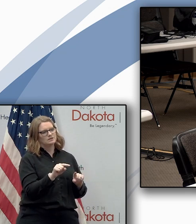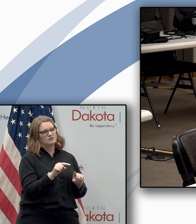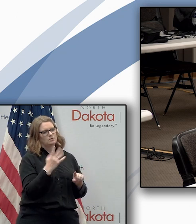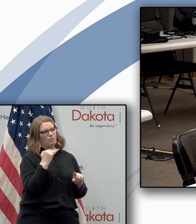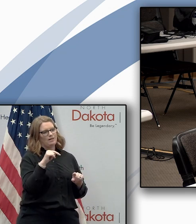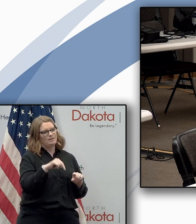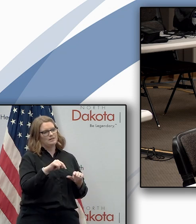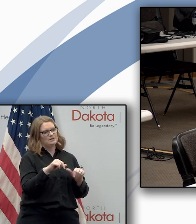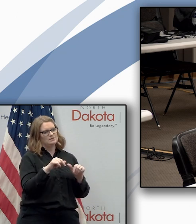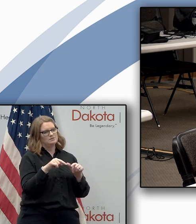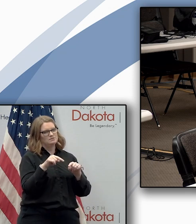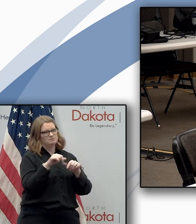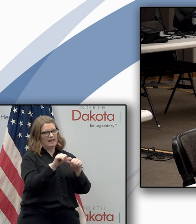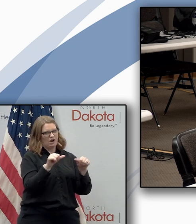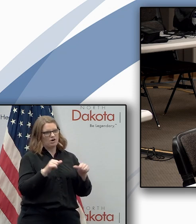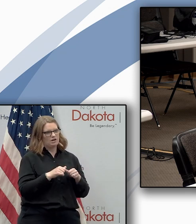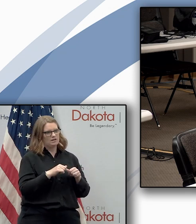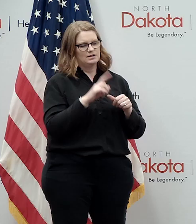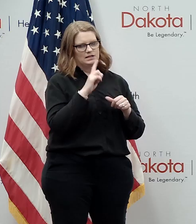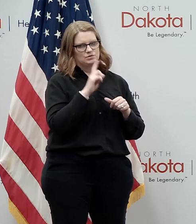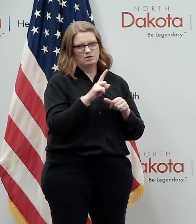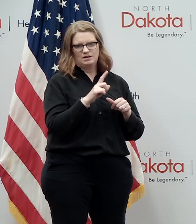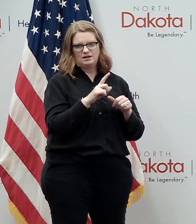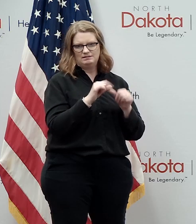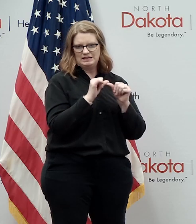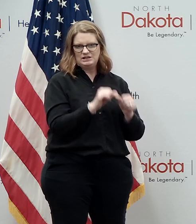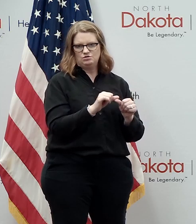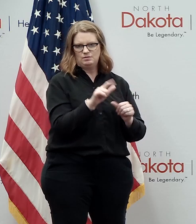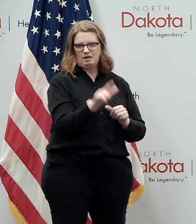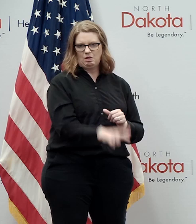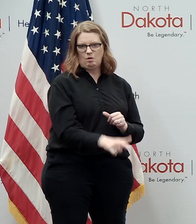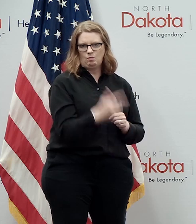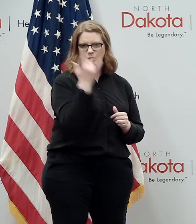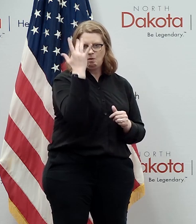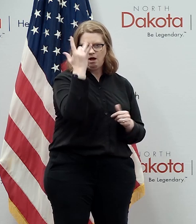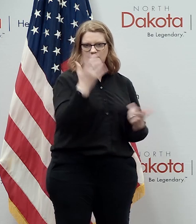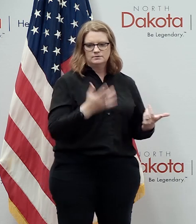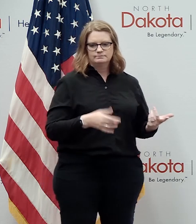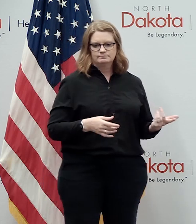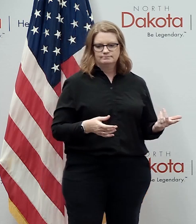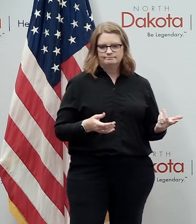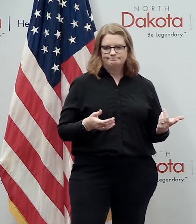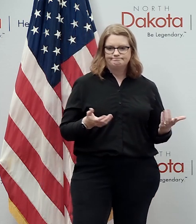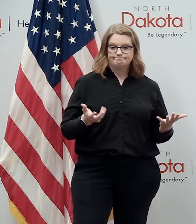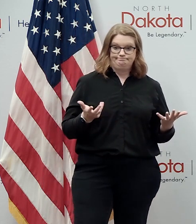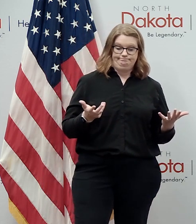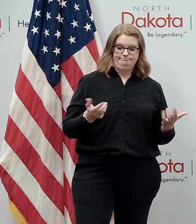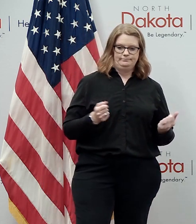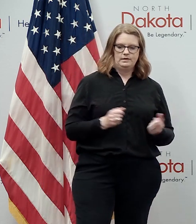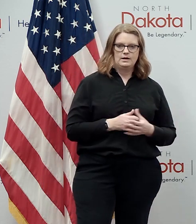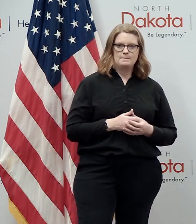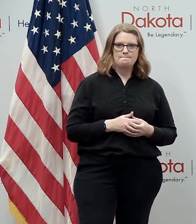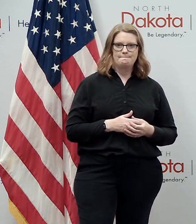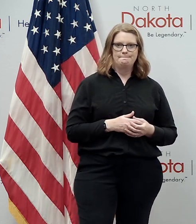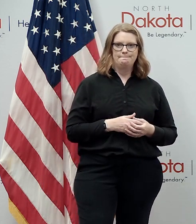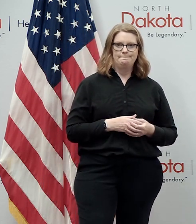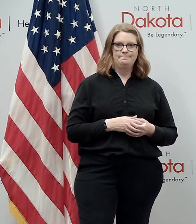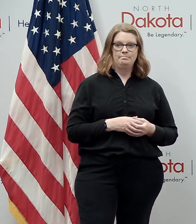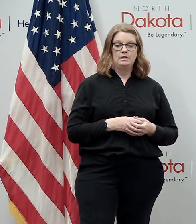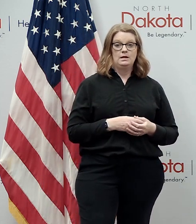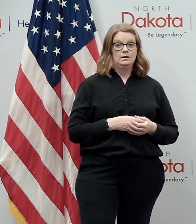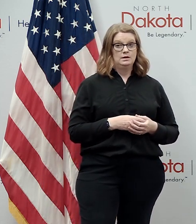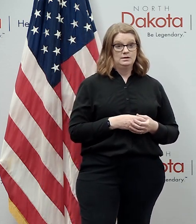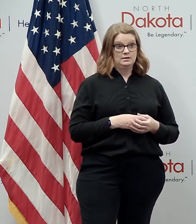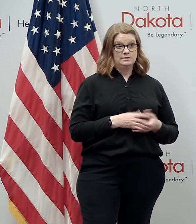the state has stayed relatively low uh i i can't uh i wouldn't want to just